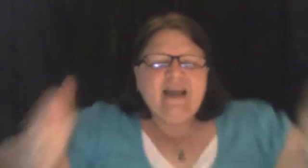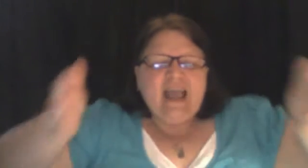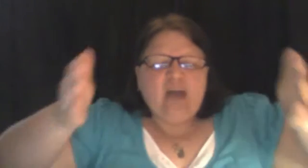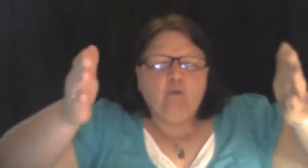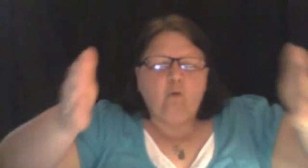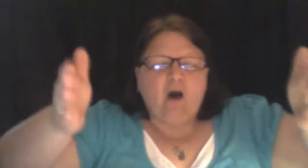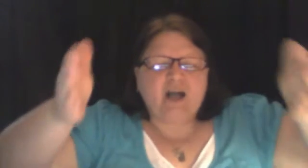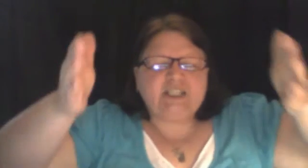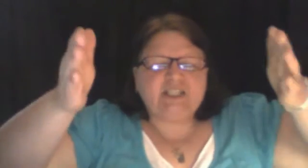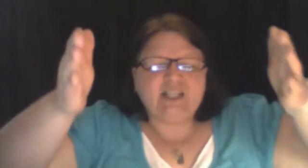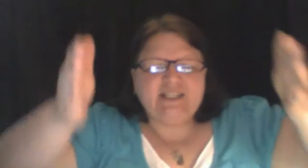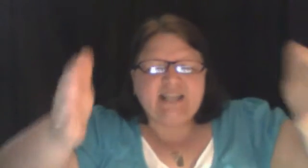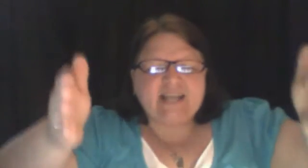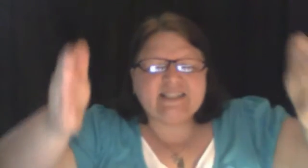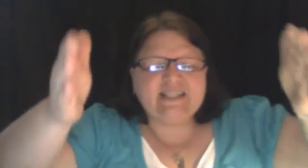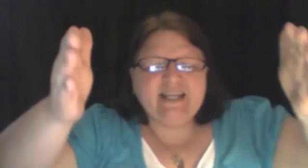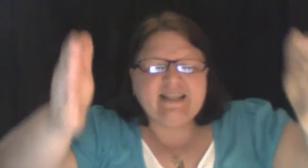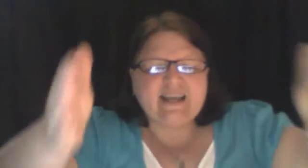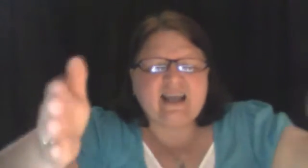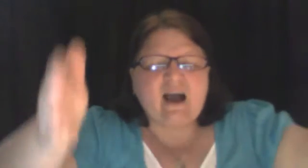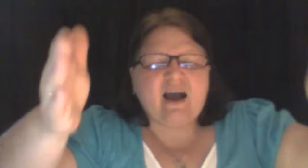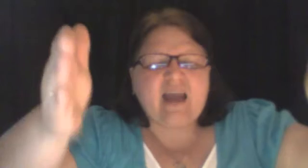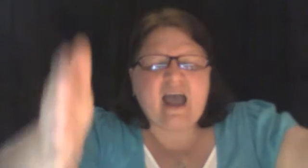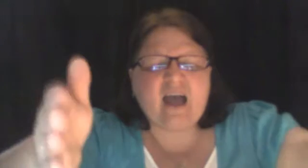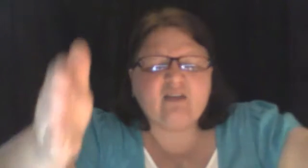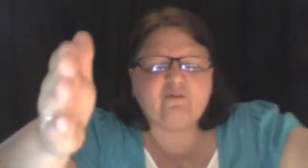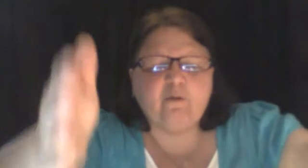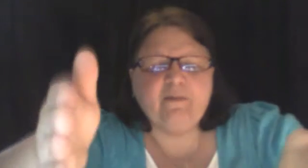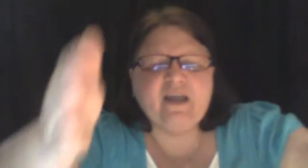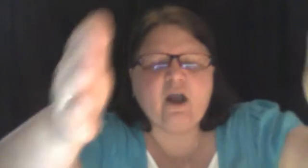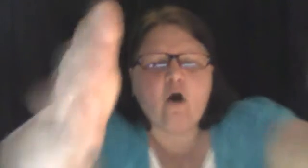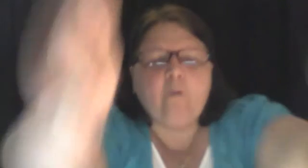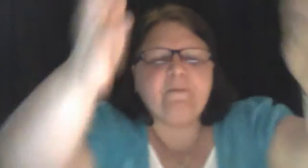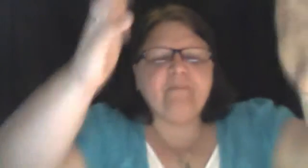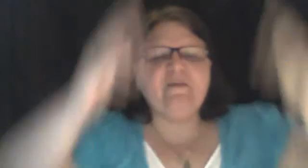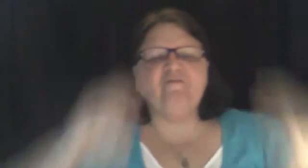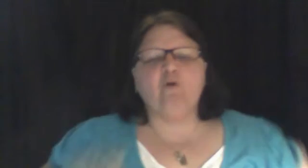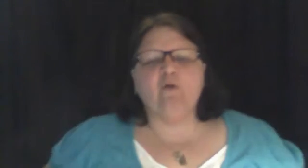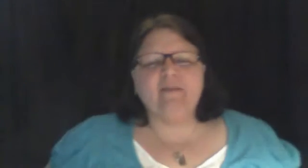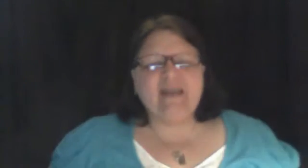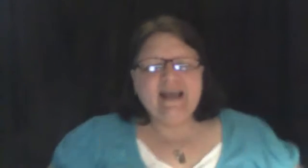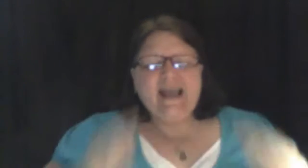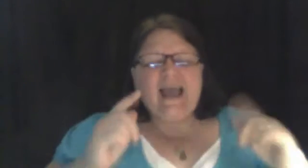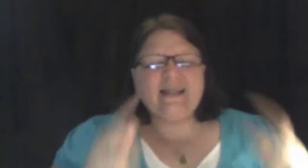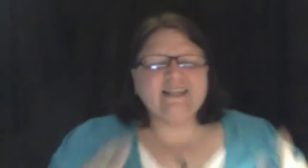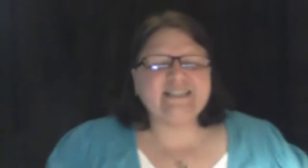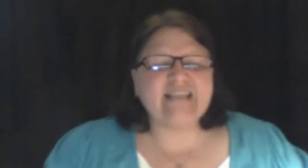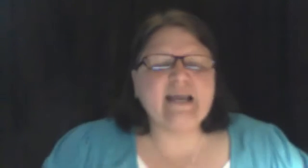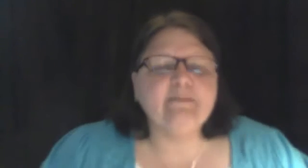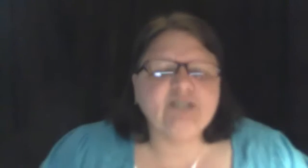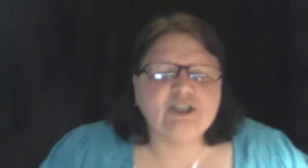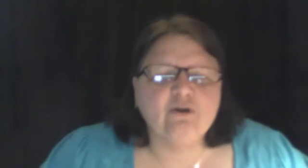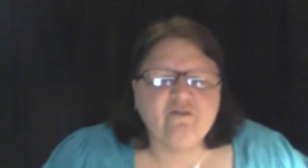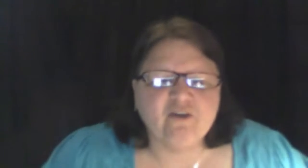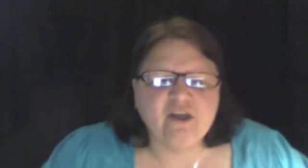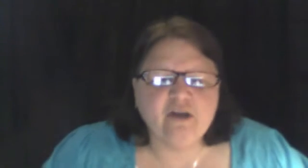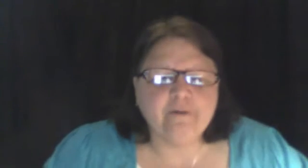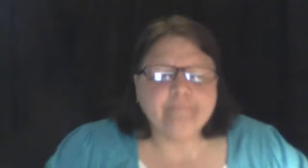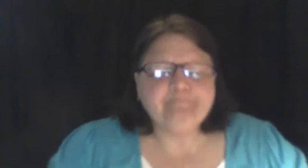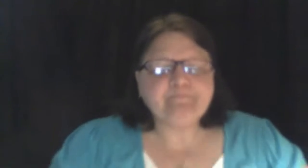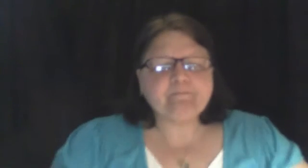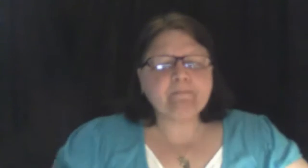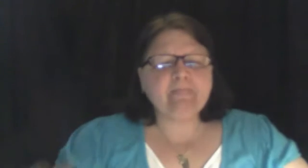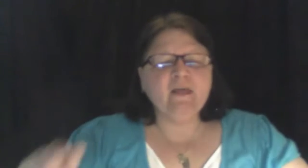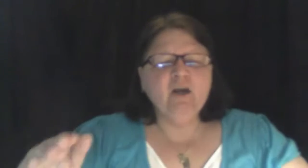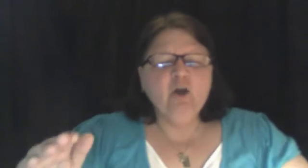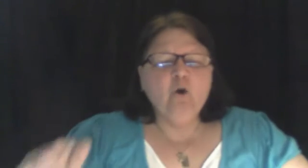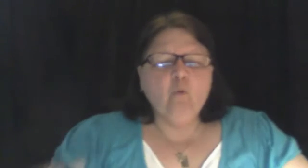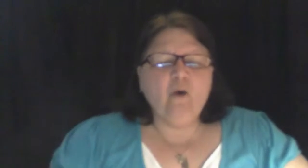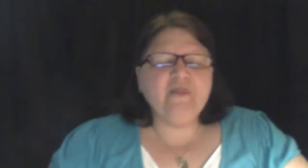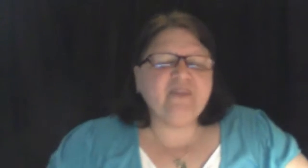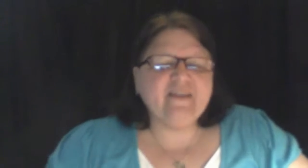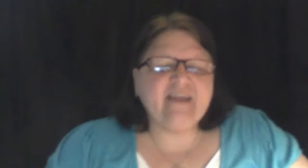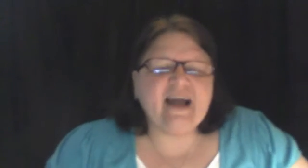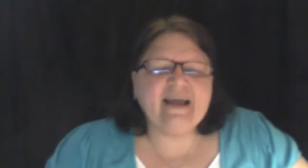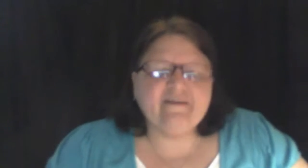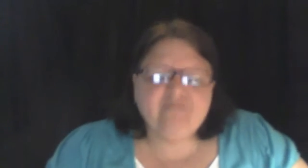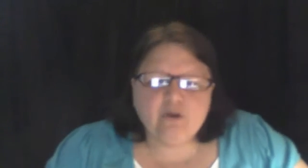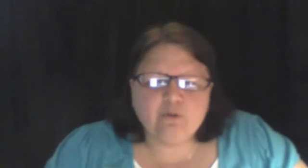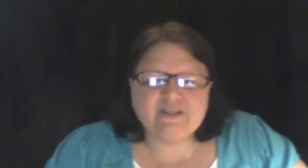and watch the destiny that God has for me open before me, and the same is true for you. One thing that I have noticed